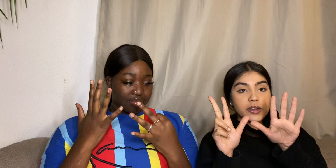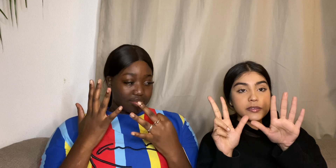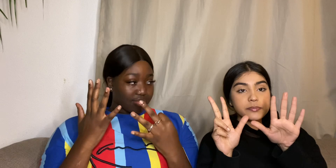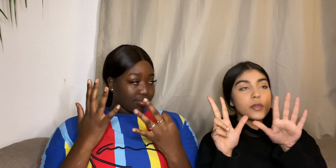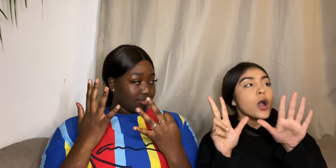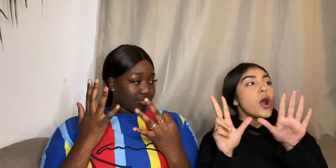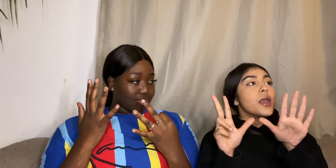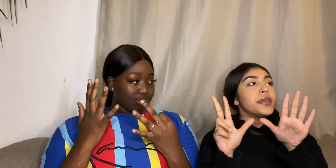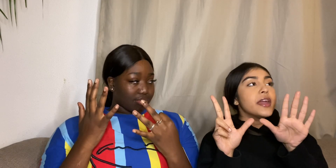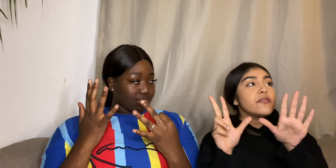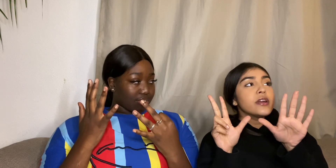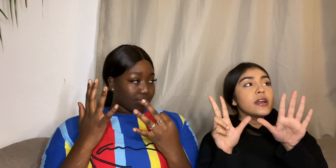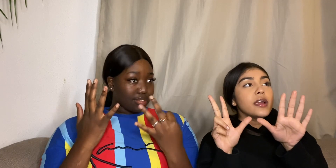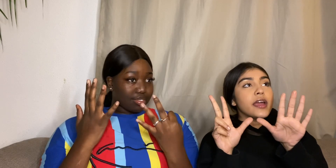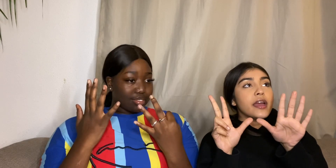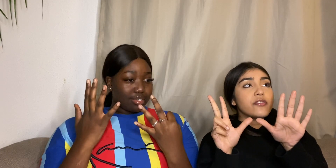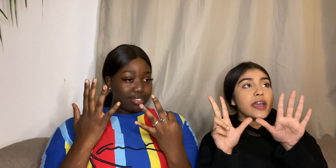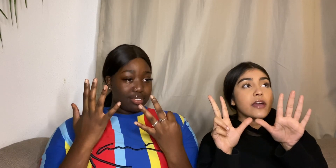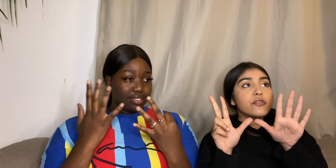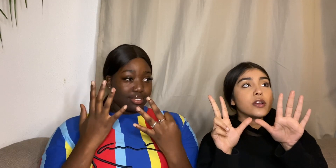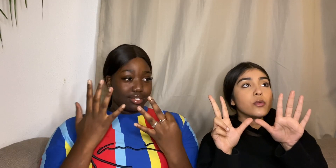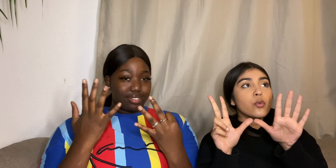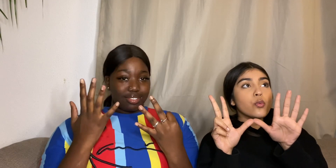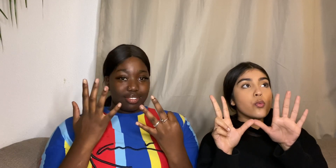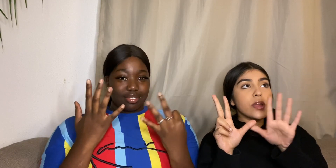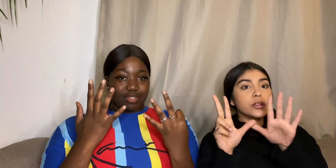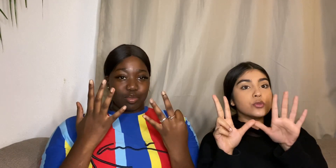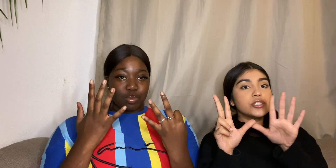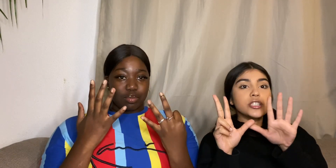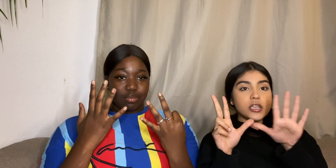never have i ever went to jail